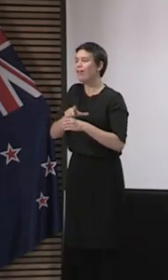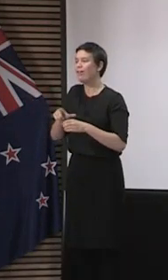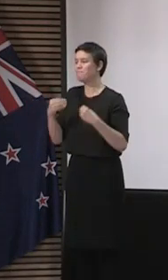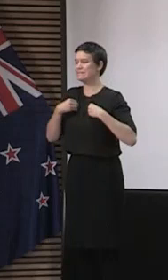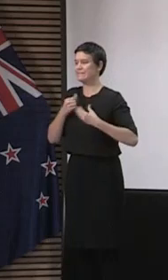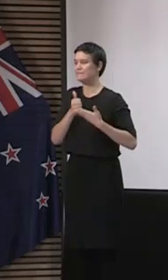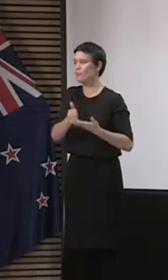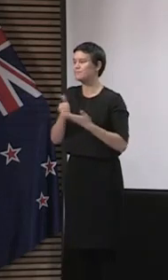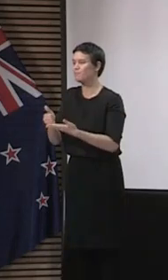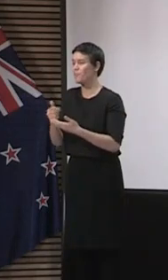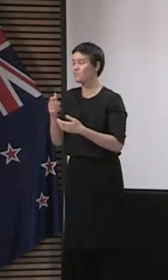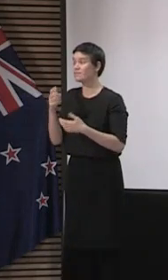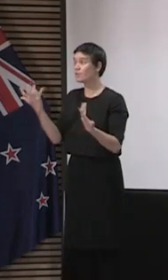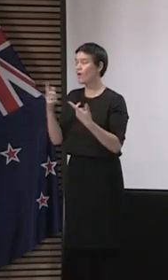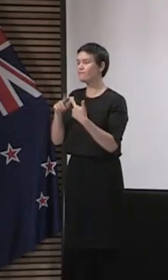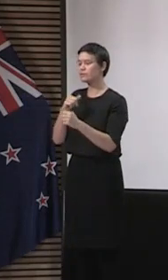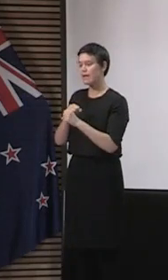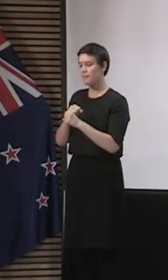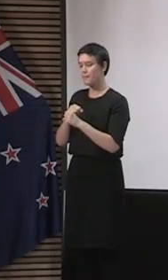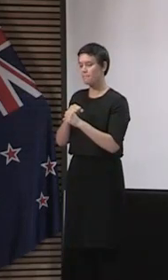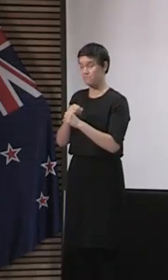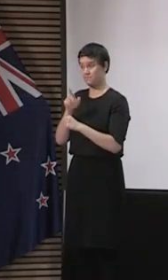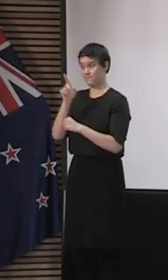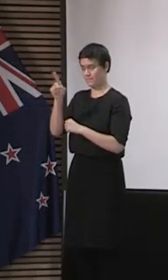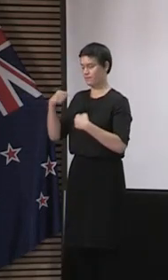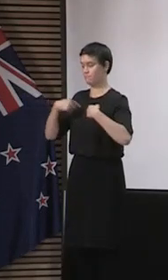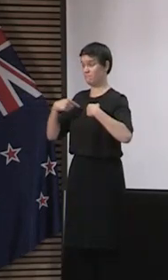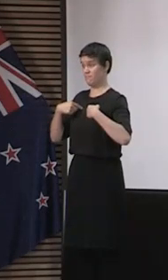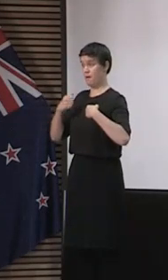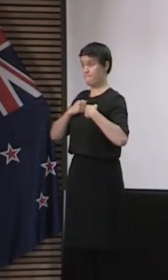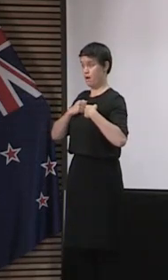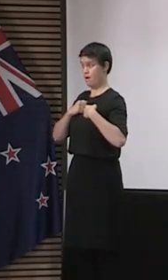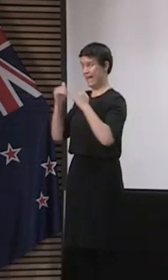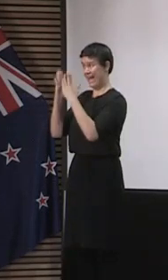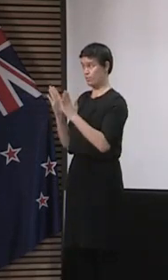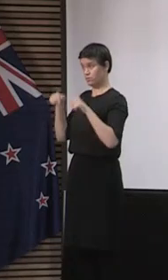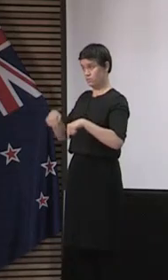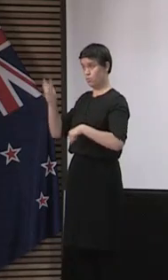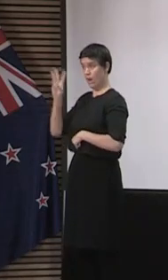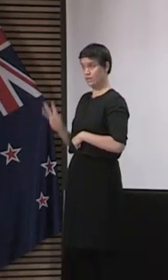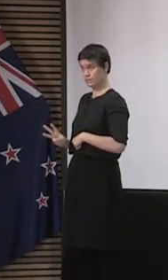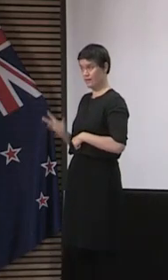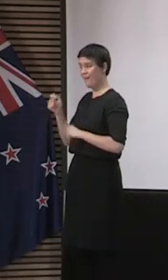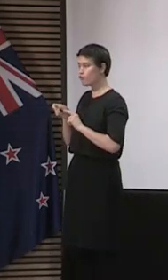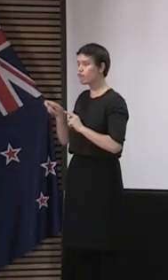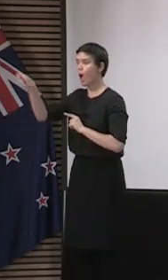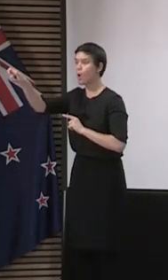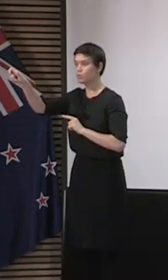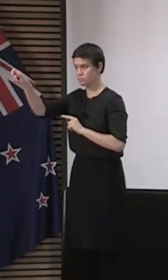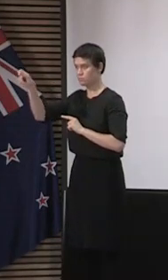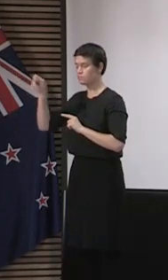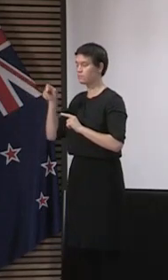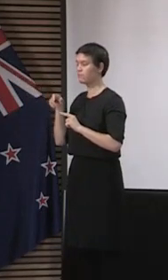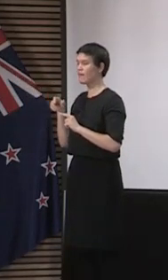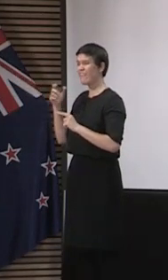I walk up to Nikoi Road and I see firsthand those cafes and places that have been closed down for a number of weeks. And